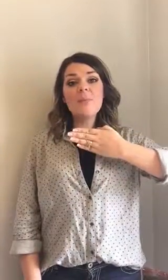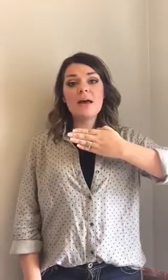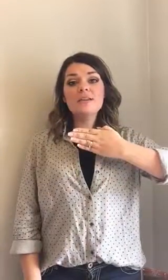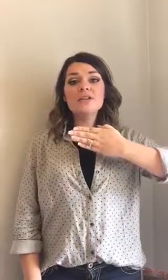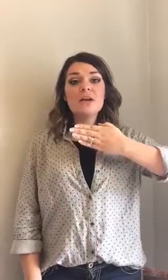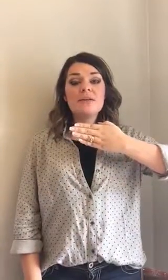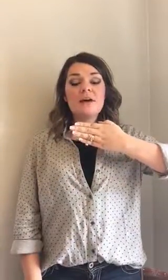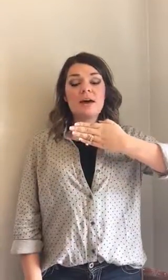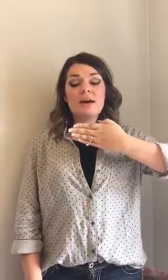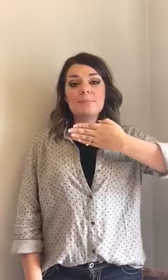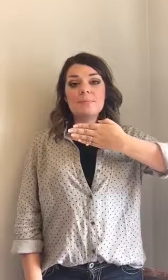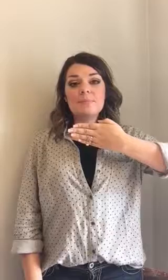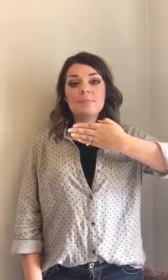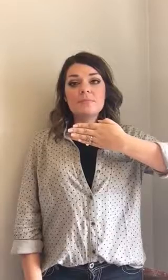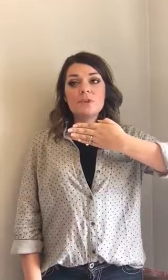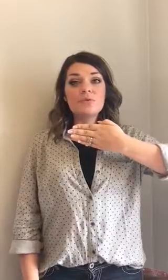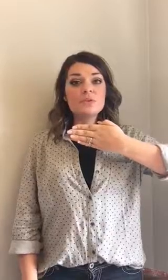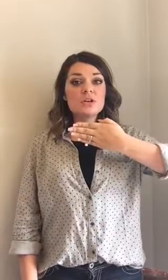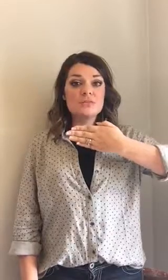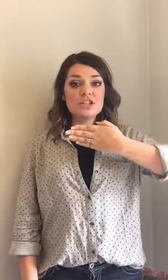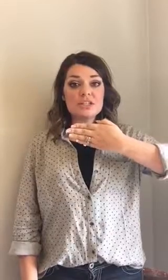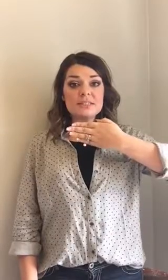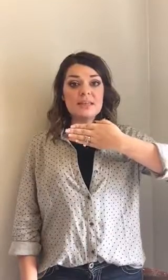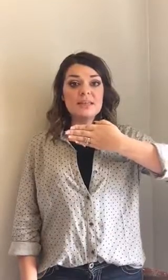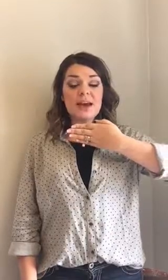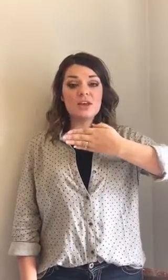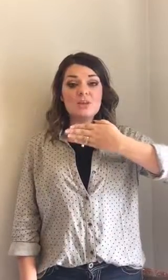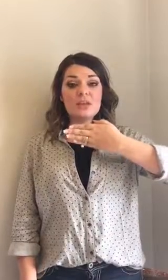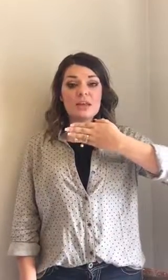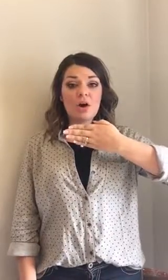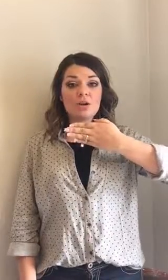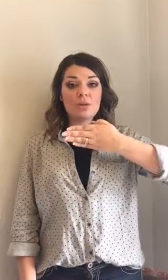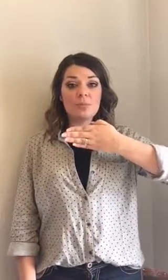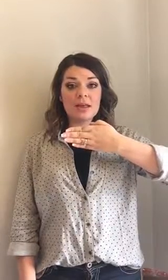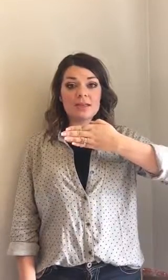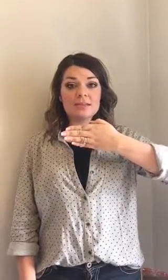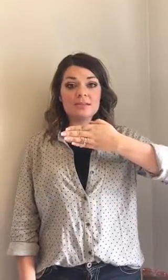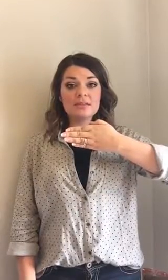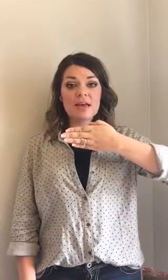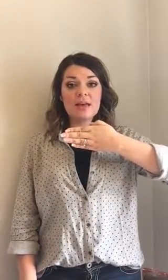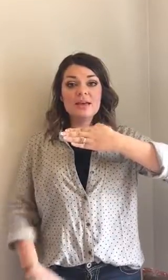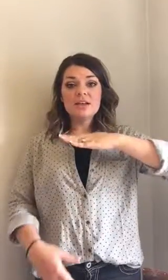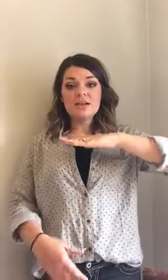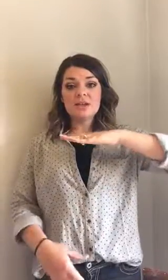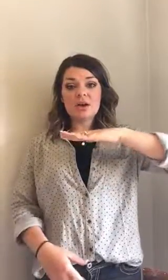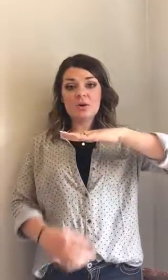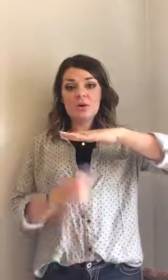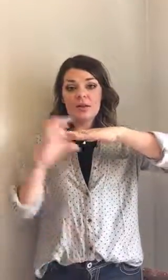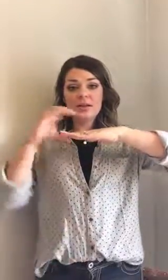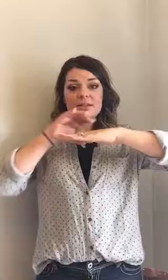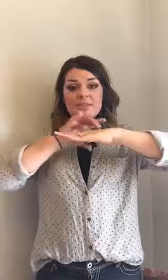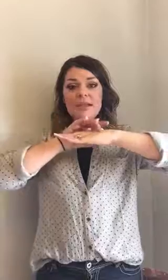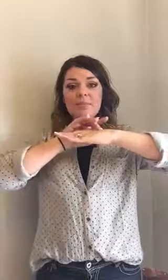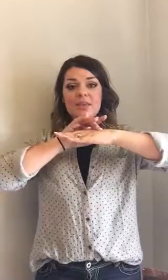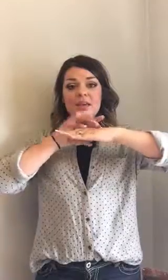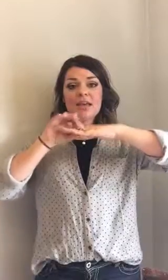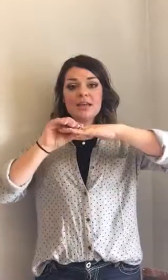much fruits or veggies that you need on your plate. Okay so same thickness